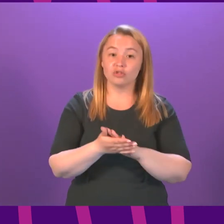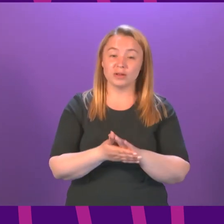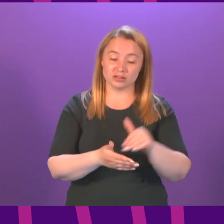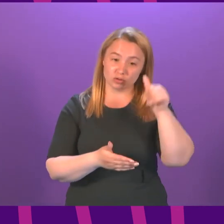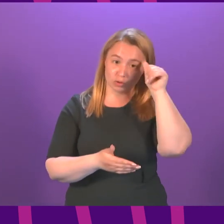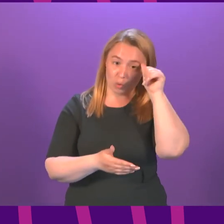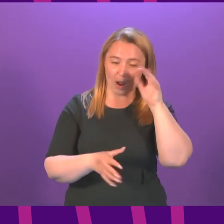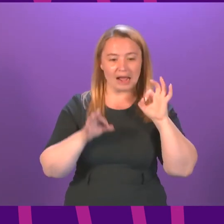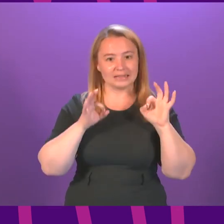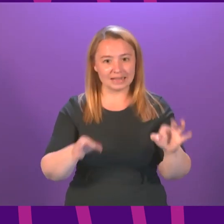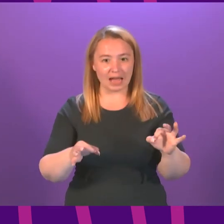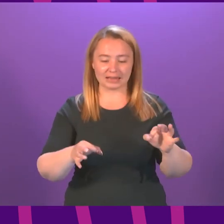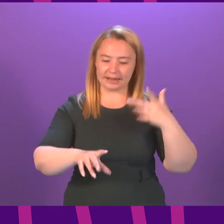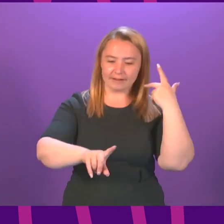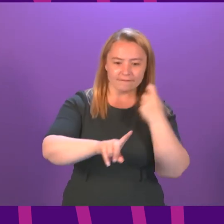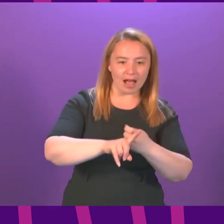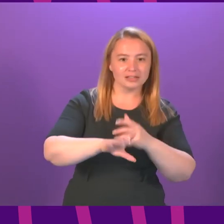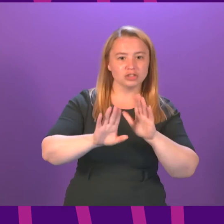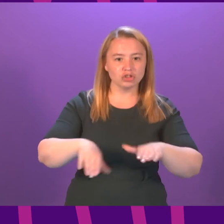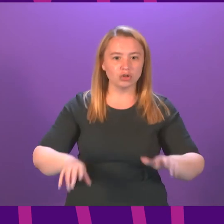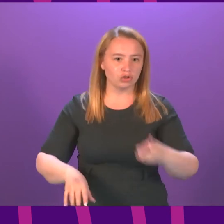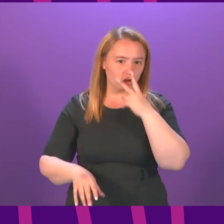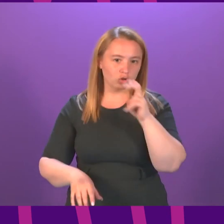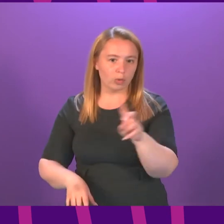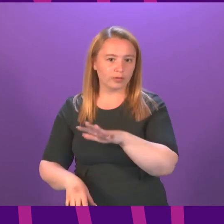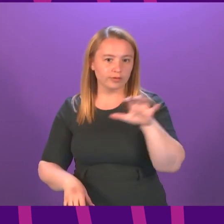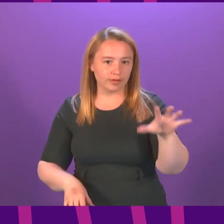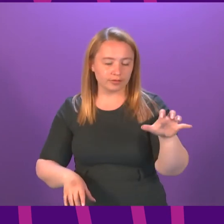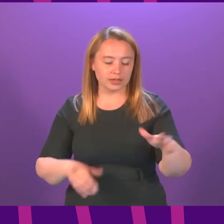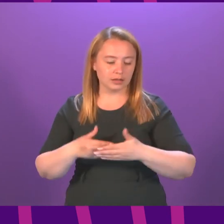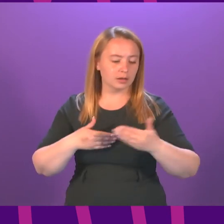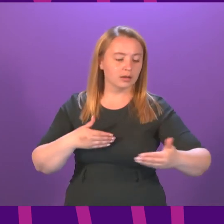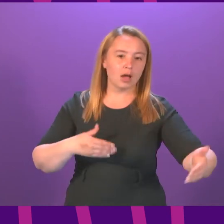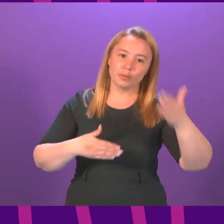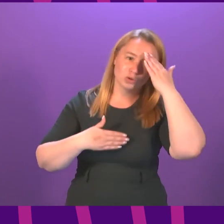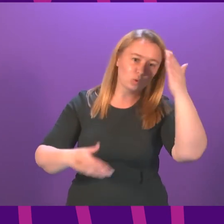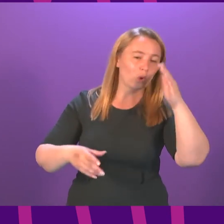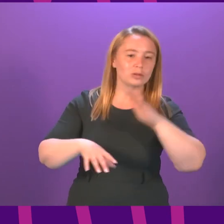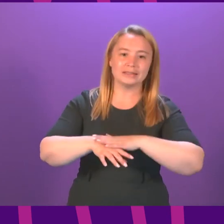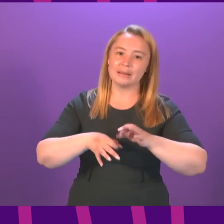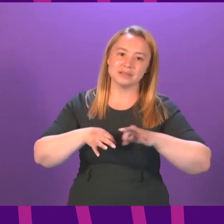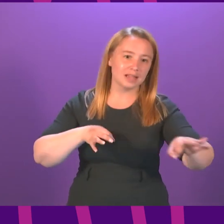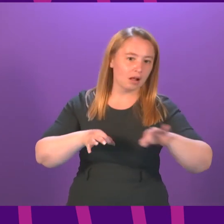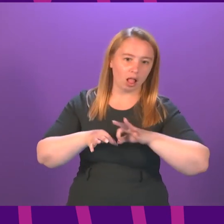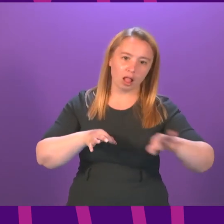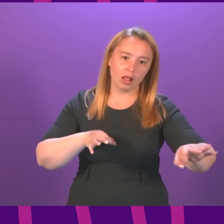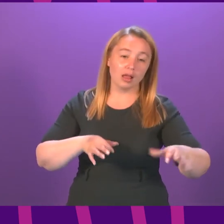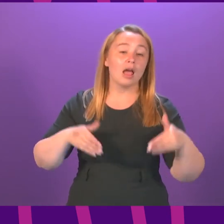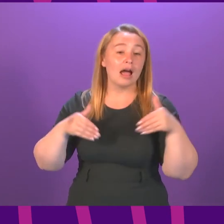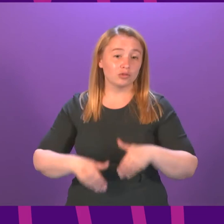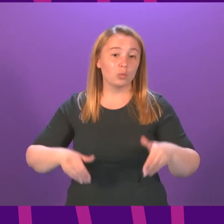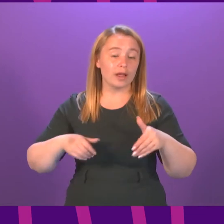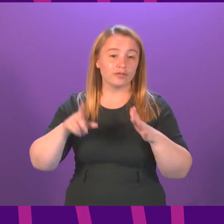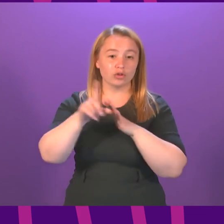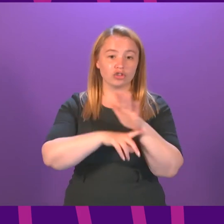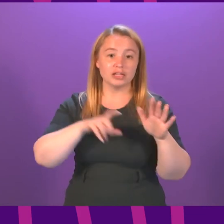how long it will take to vaccinate that section of the population it may be and I don't know because I have to wait and see the JCVI advice